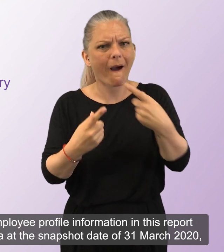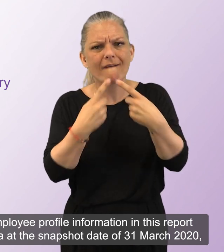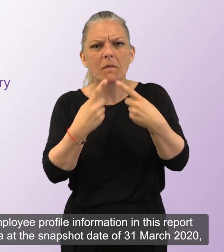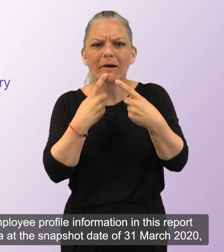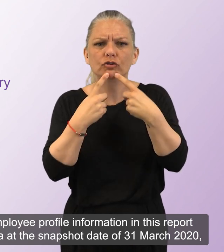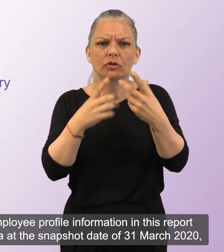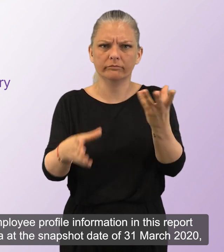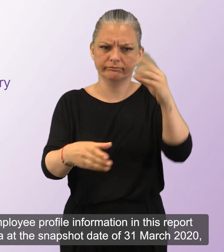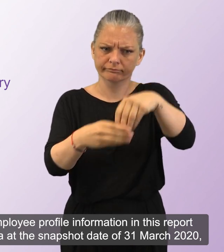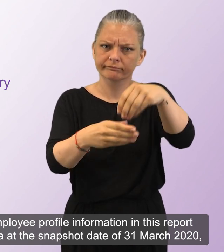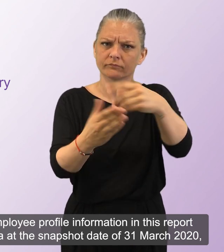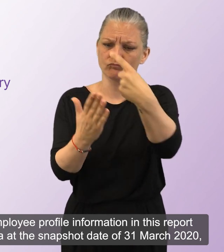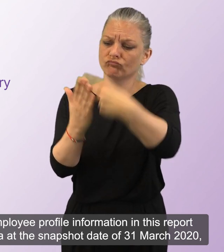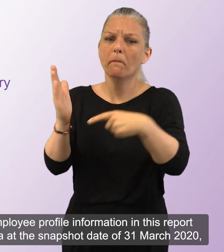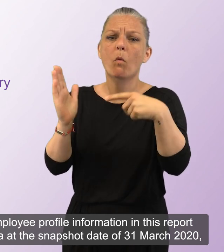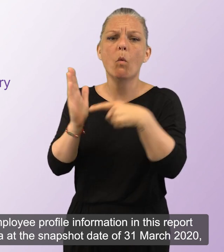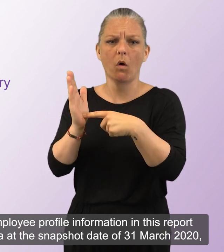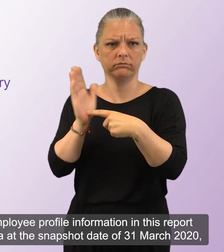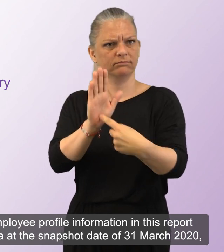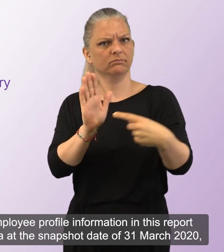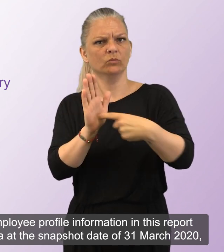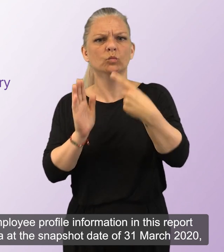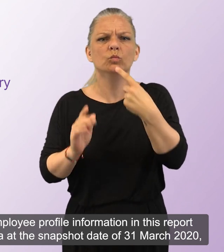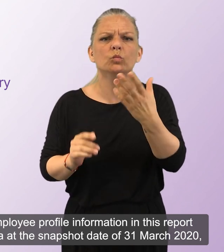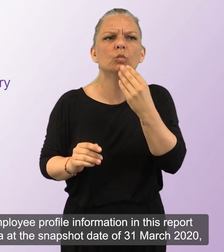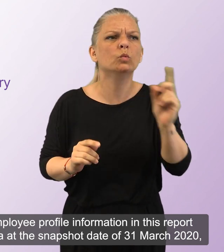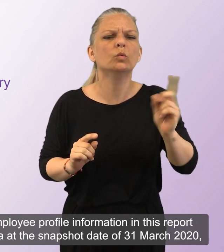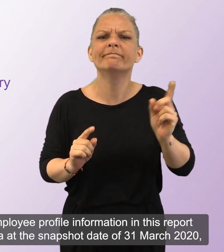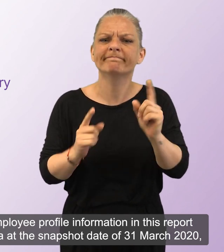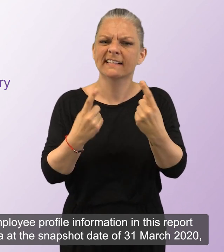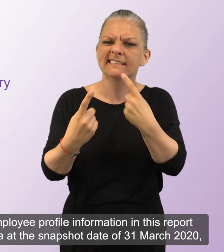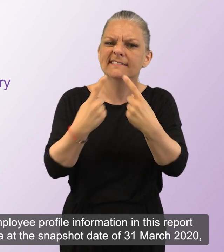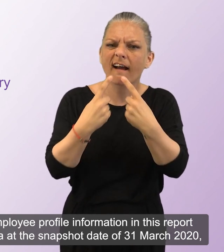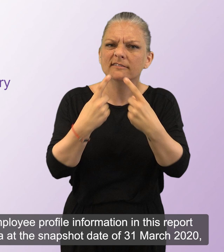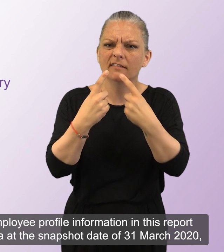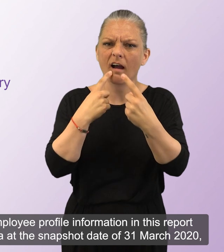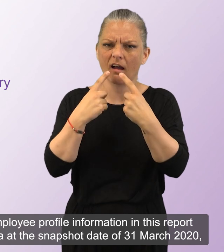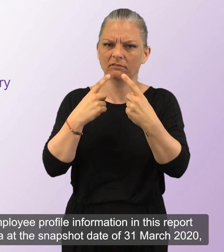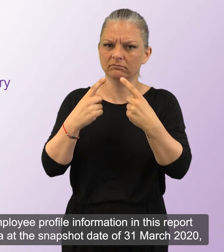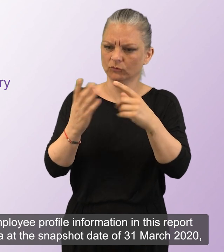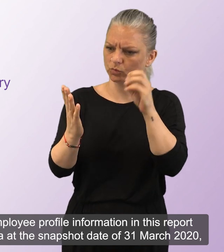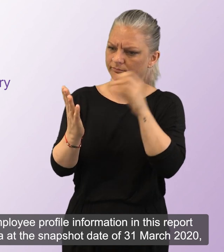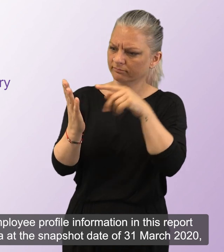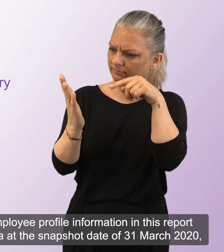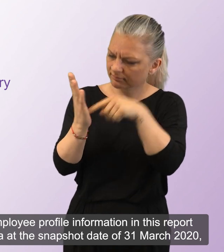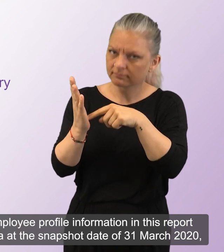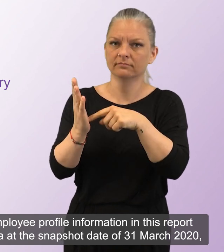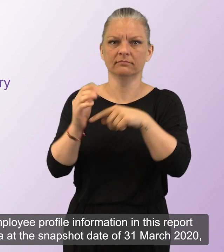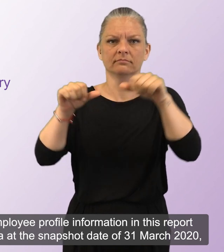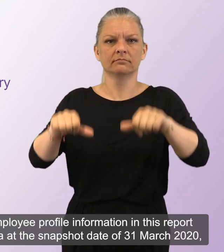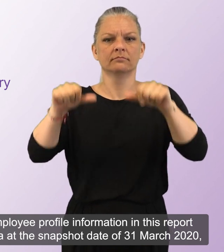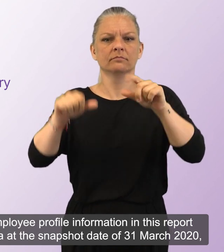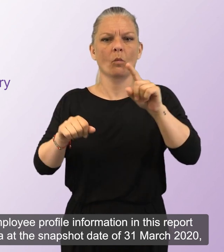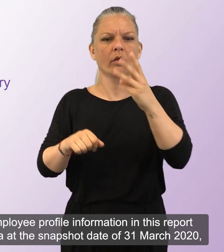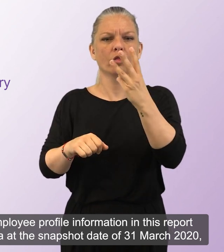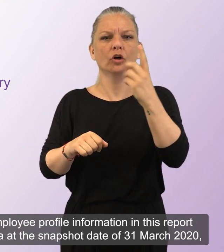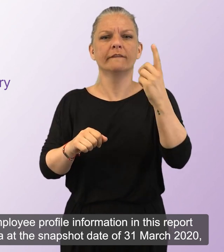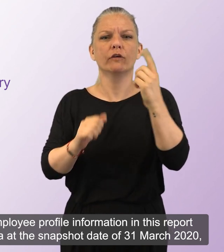The employee profile information in this report uses data at the snapshot date of 31st March 2020.